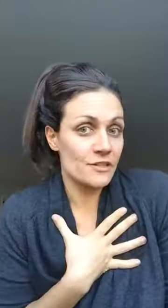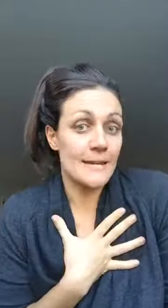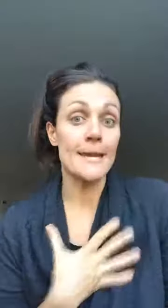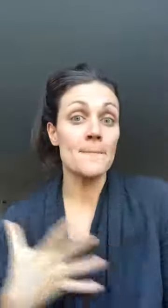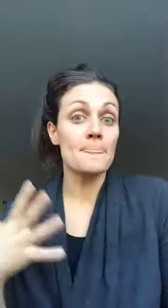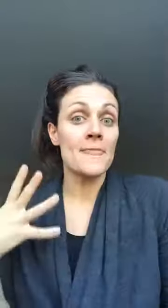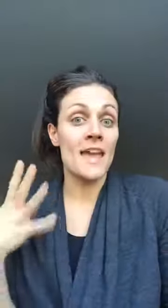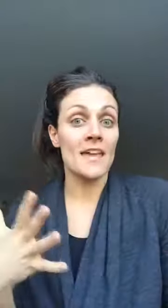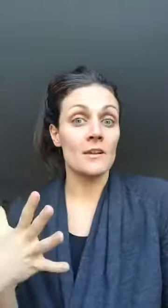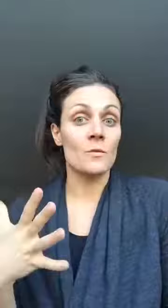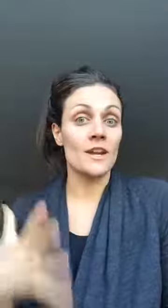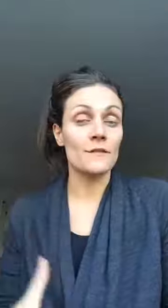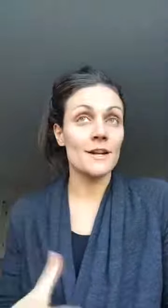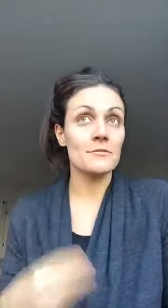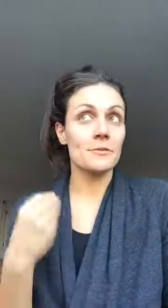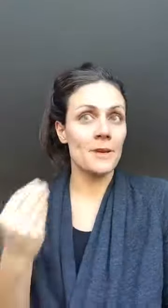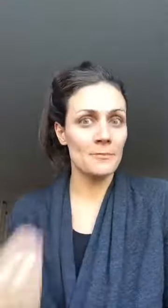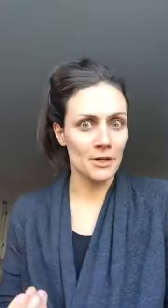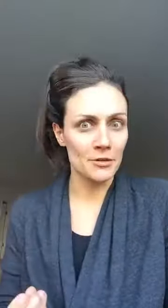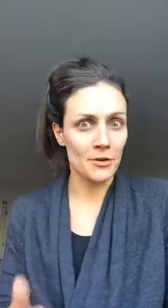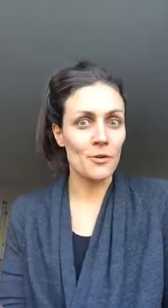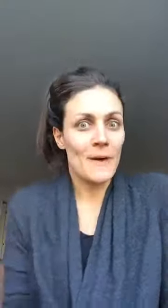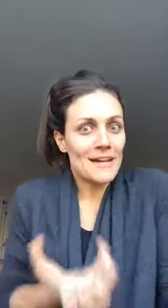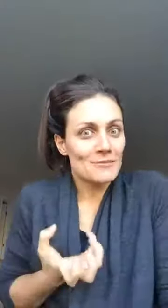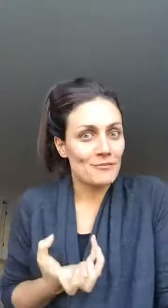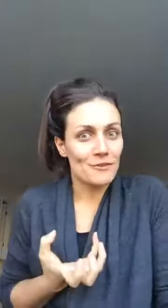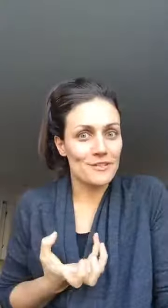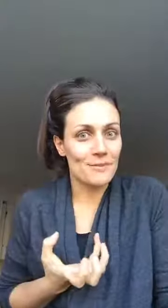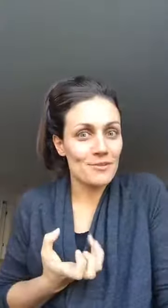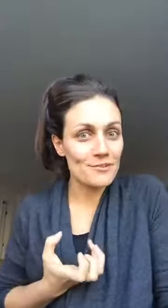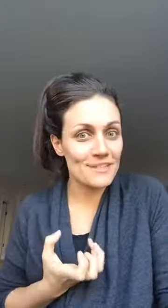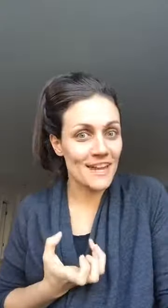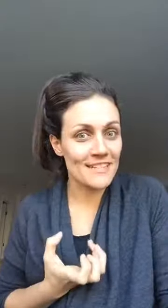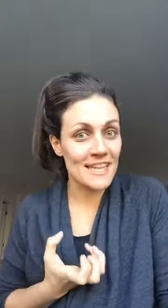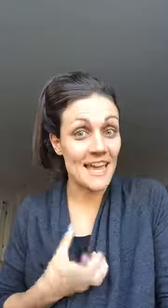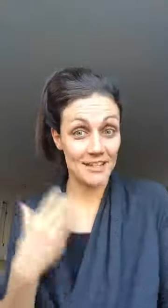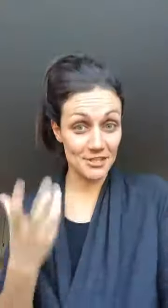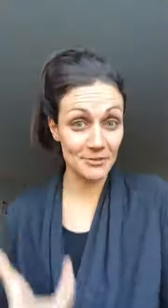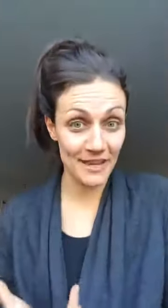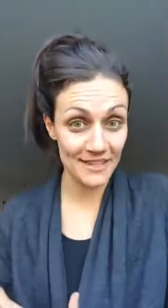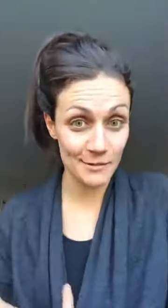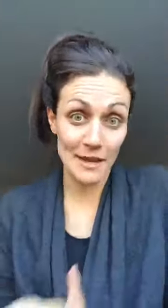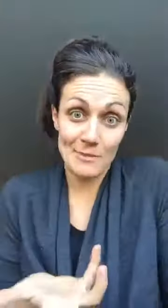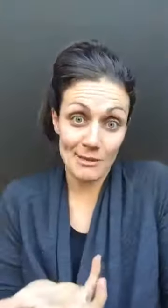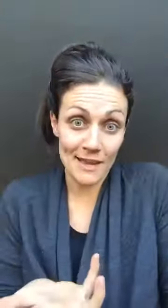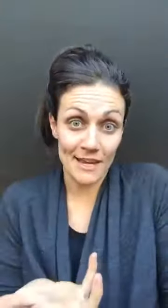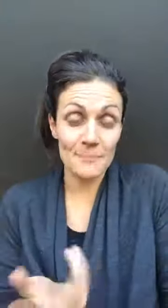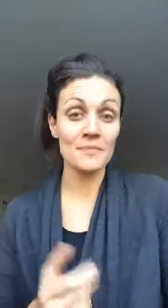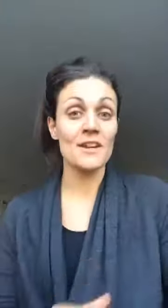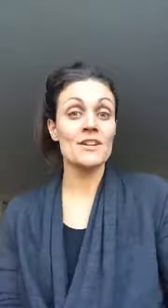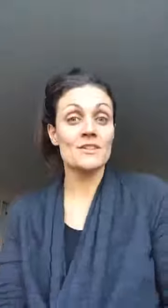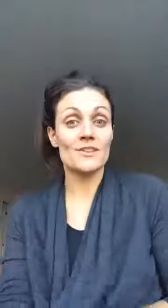and whenever I remember or go back to my four-step process and do it I make money so